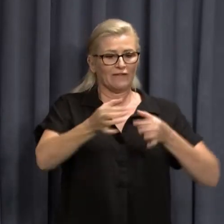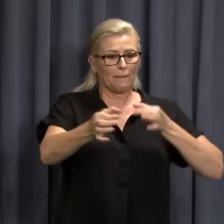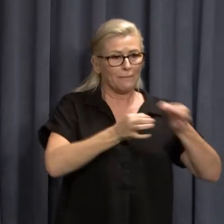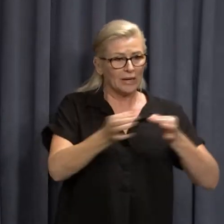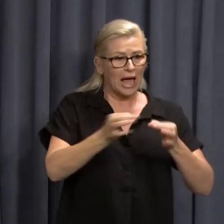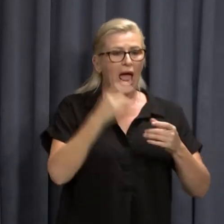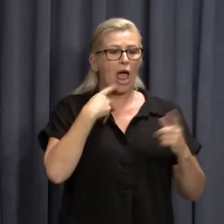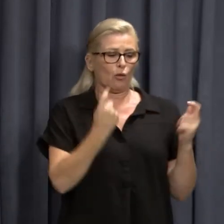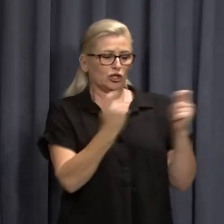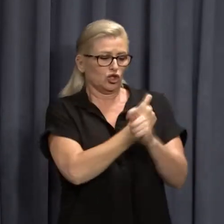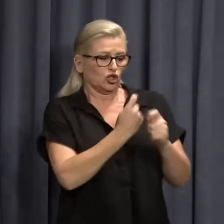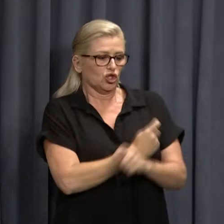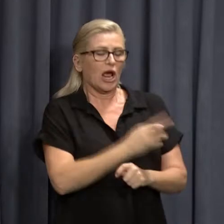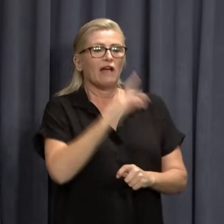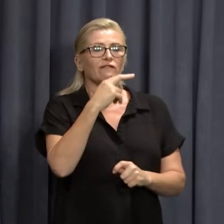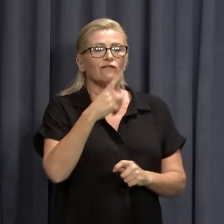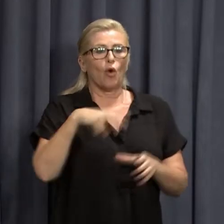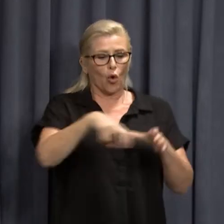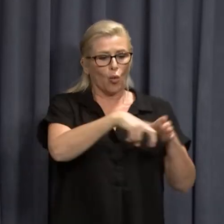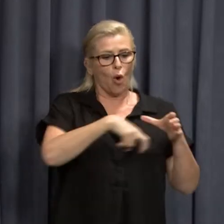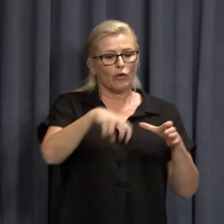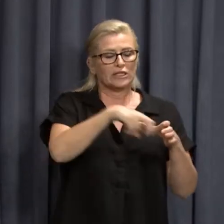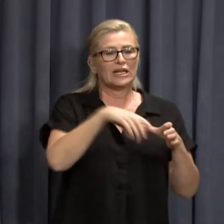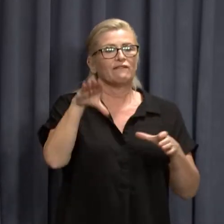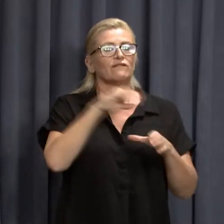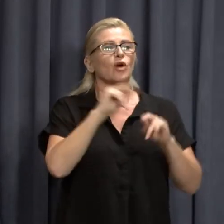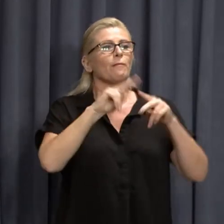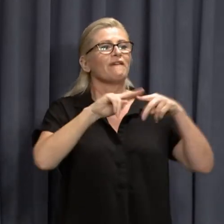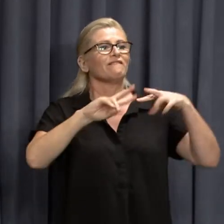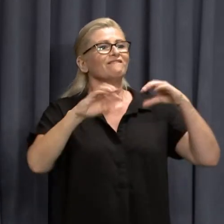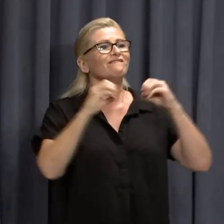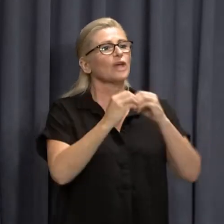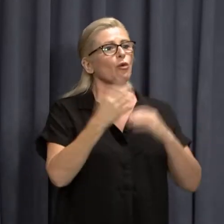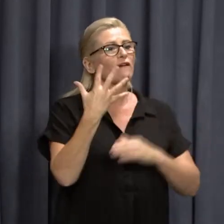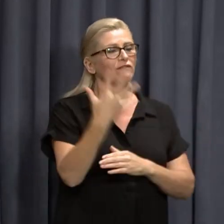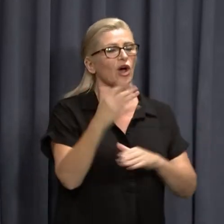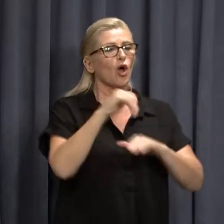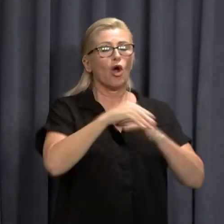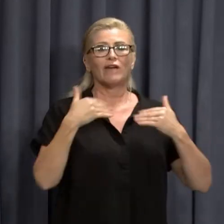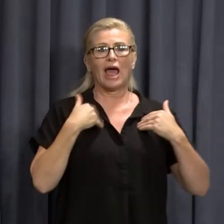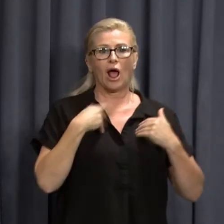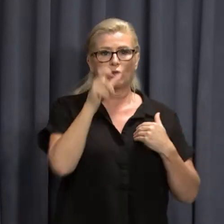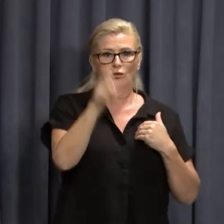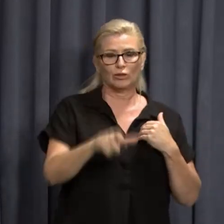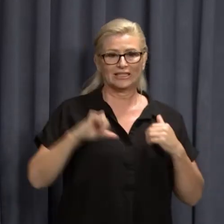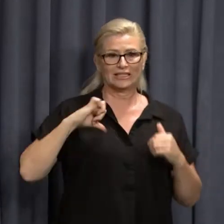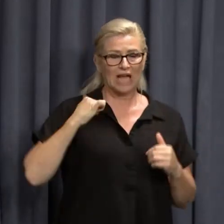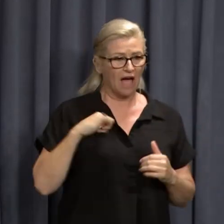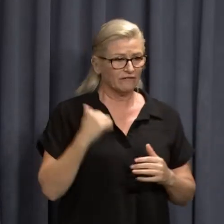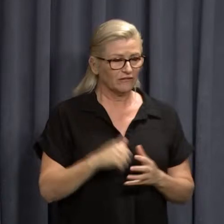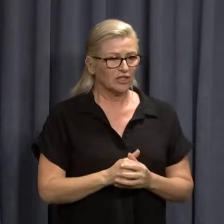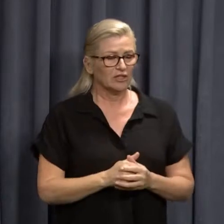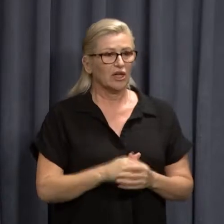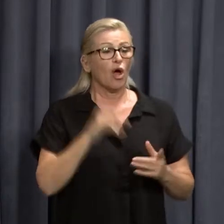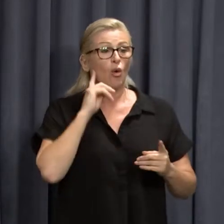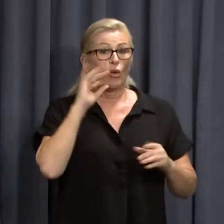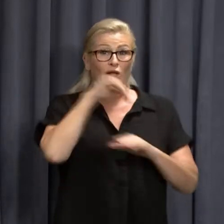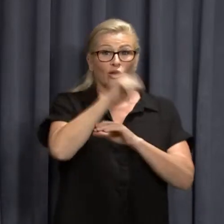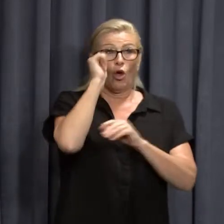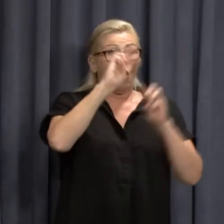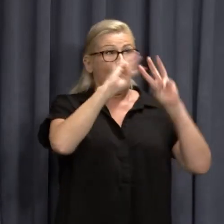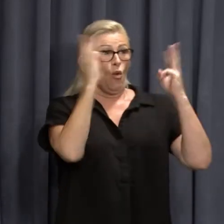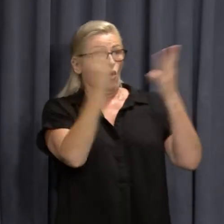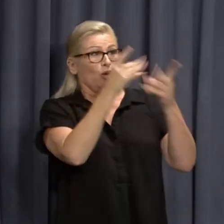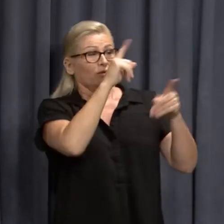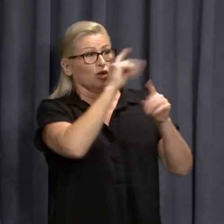arrangements for healthcare workers from February 5. In the face of global staffing shortages and the high likelihood that it